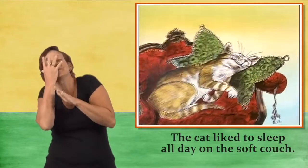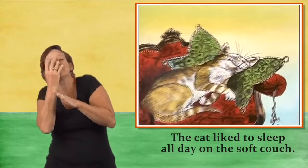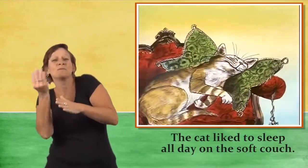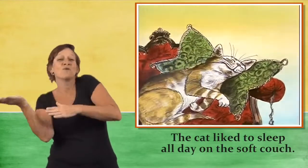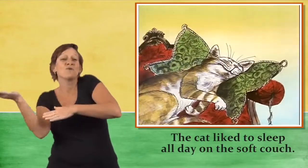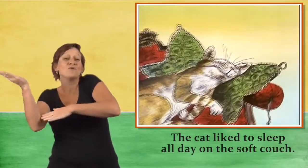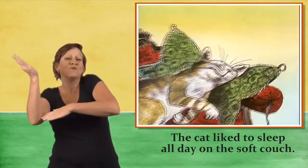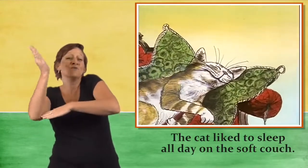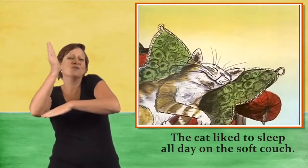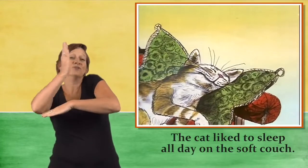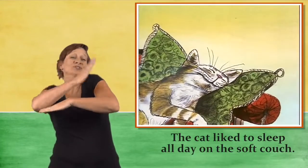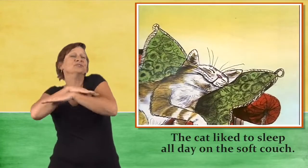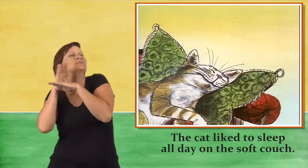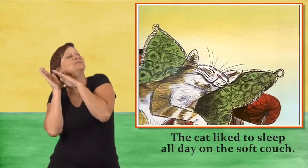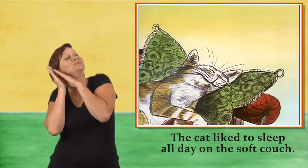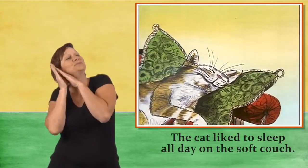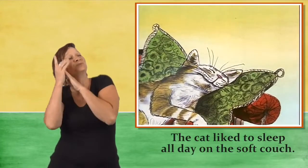on the soft couch